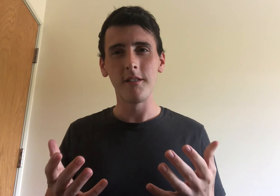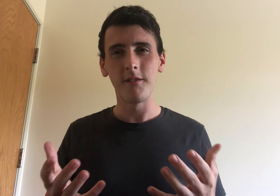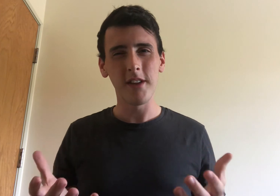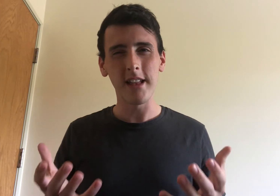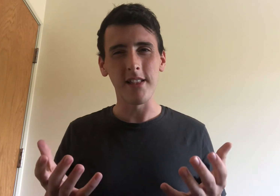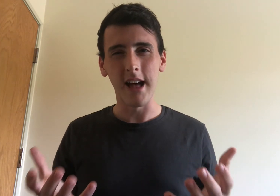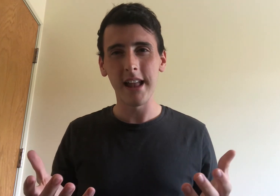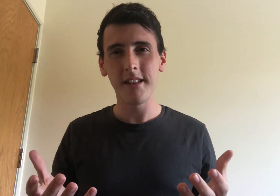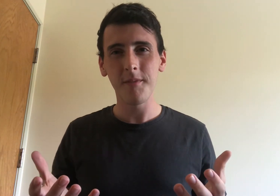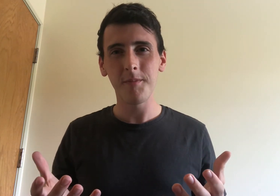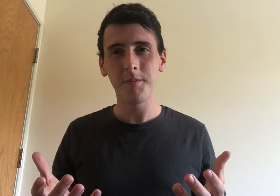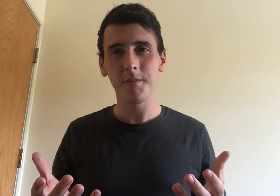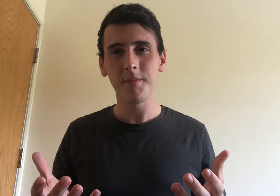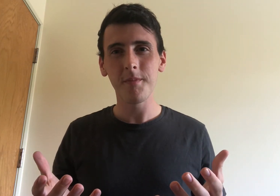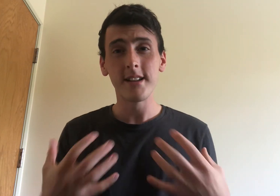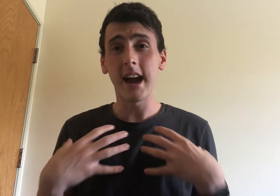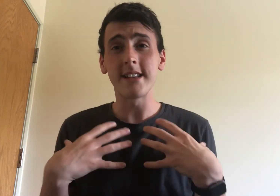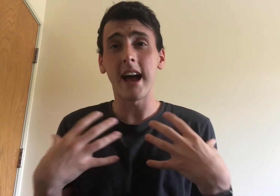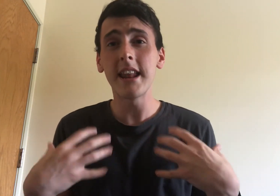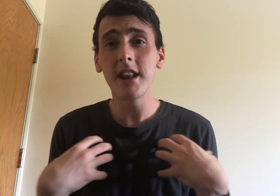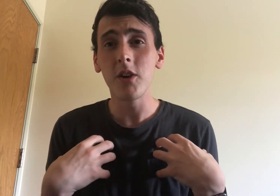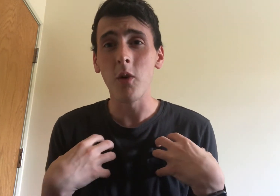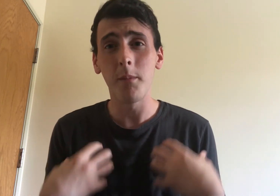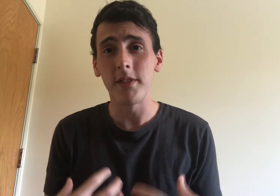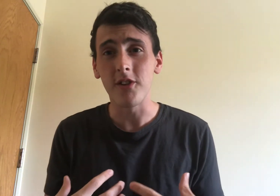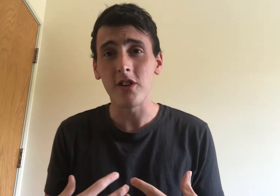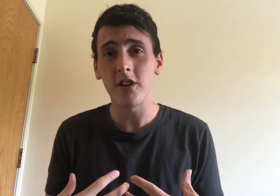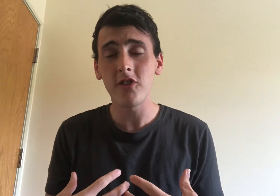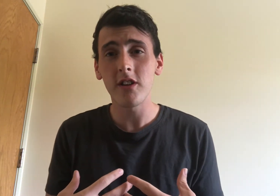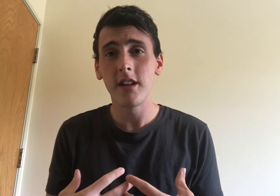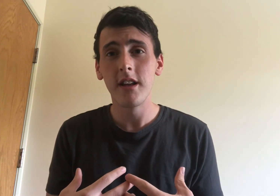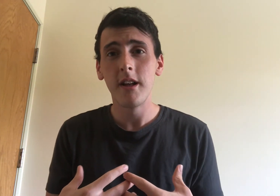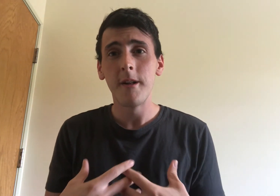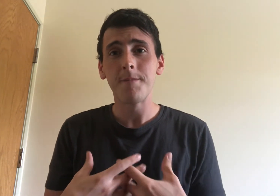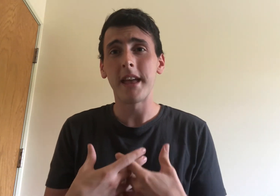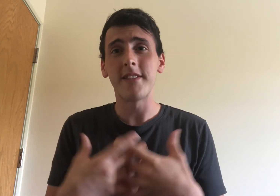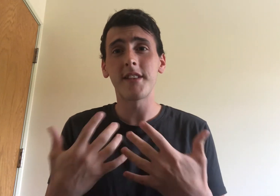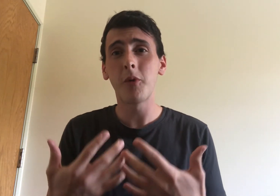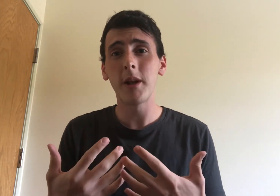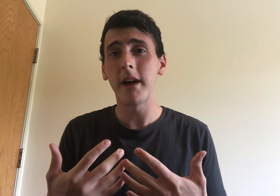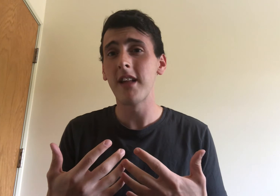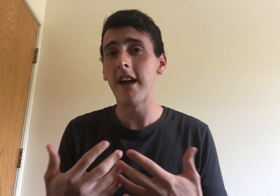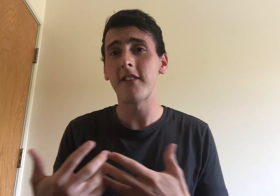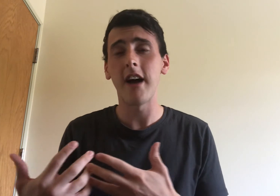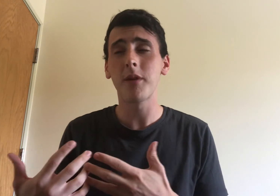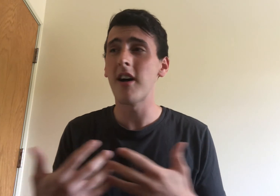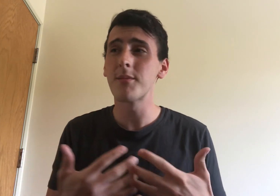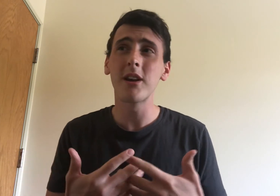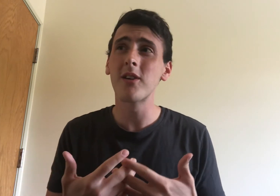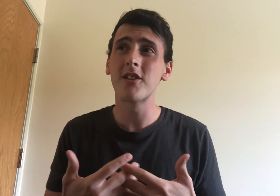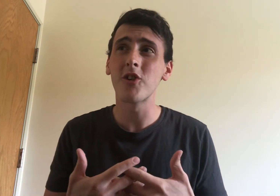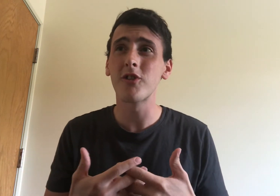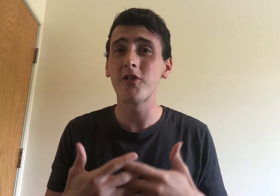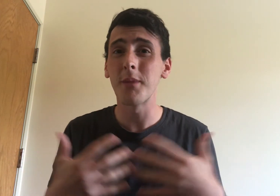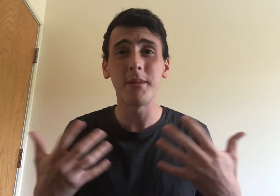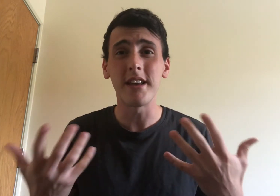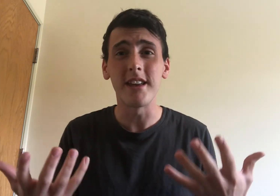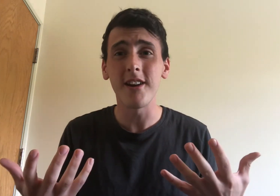Feeling led? Guys, I didn't grow up in the church, and at this point in my life, I've probably been going to church for maybe a year